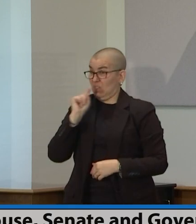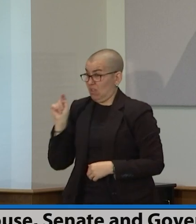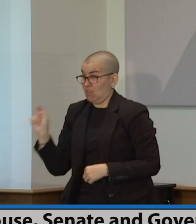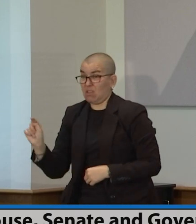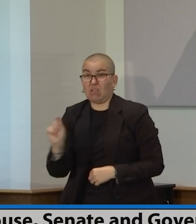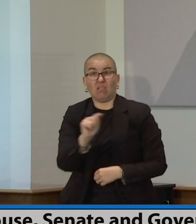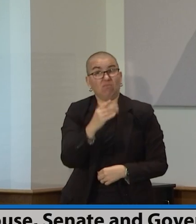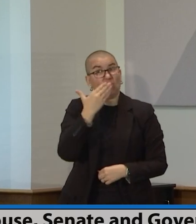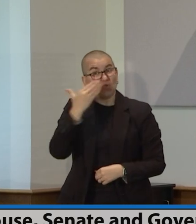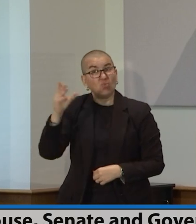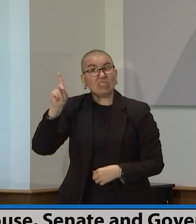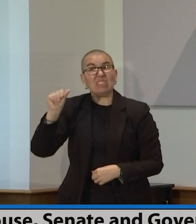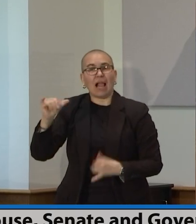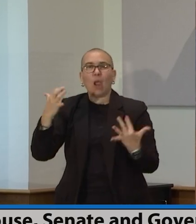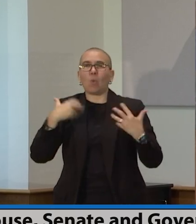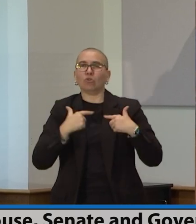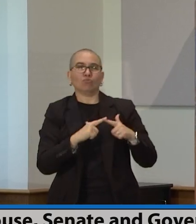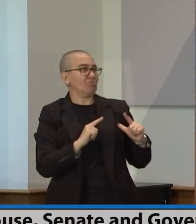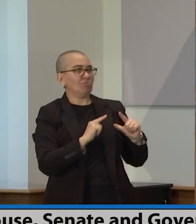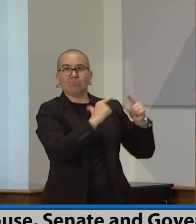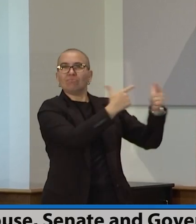take questions. With that, Lieutenant Governor Flanagan.